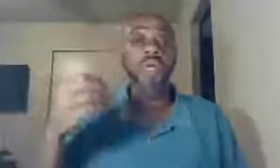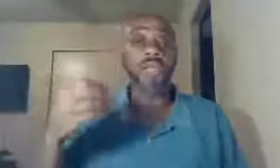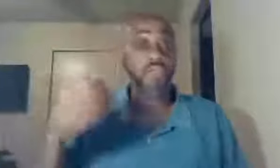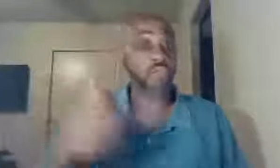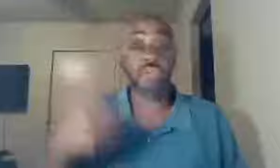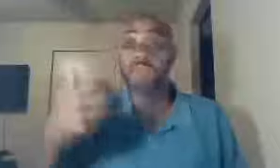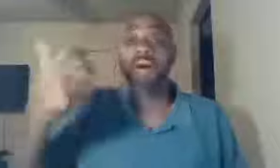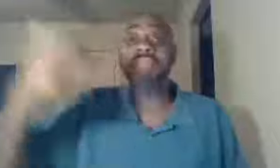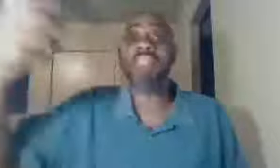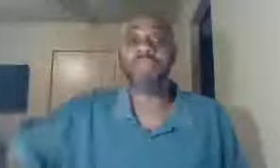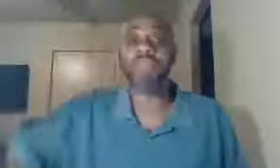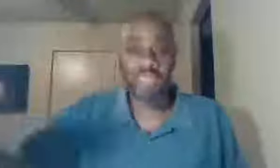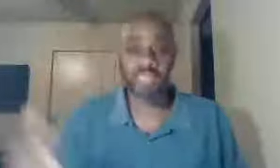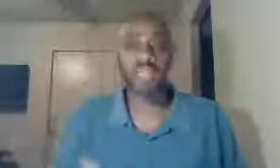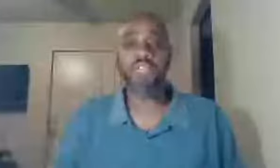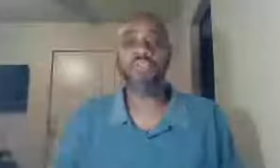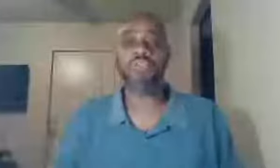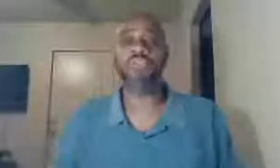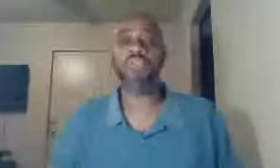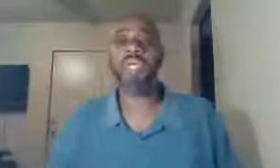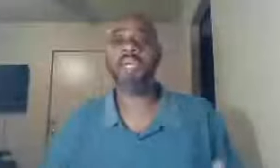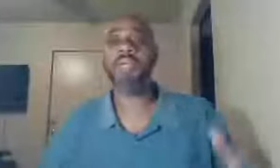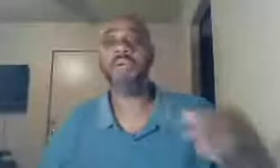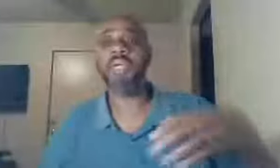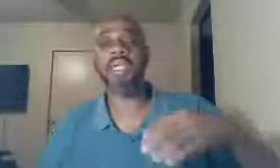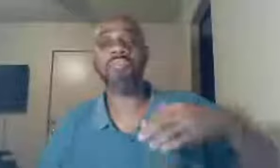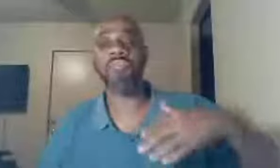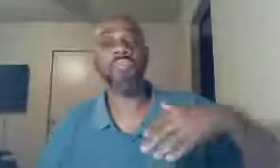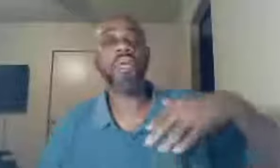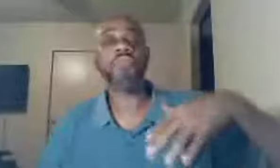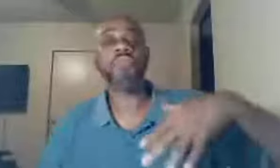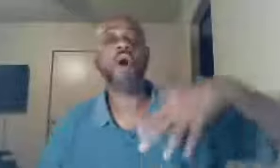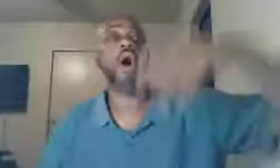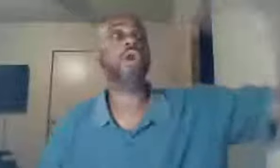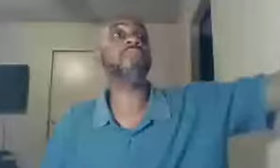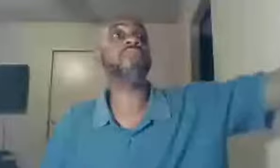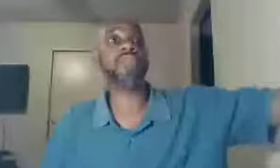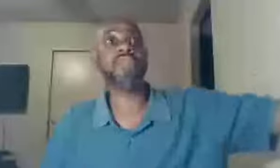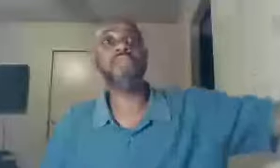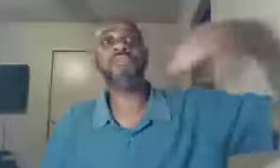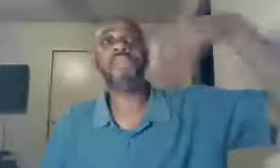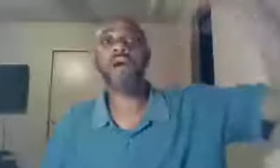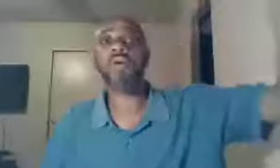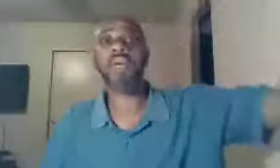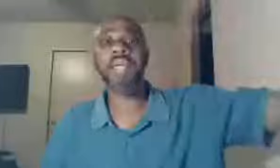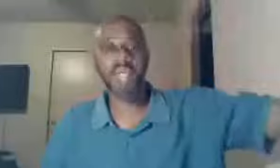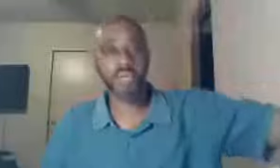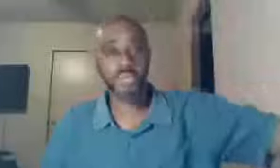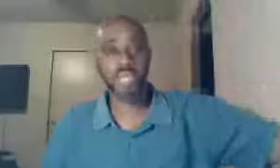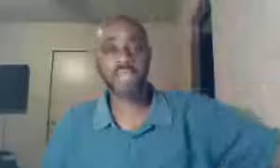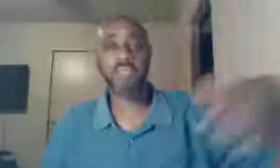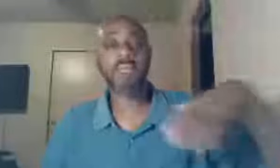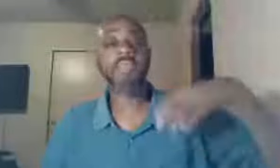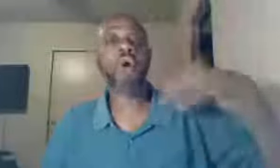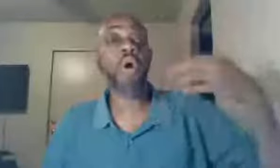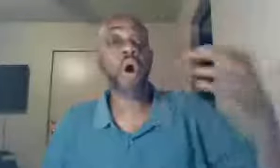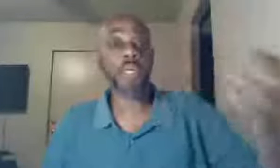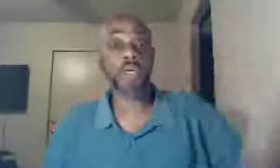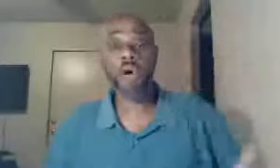excuse the term, pontificate, to get up here, and get into, to all of this, flowery language, and go on, and on,